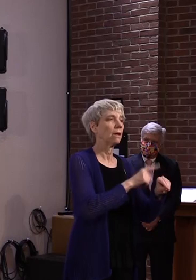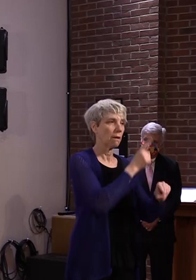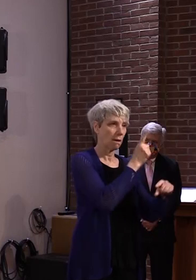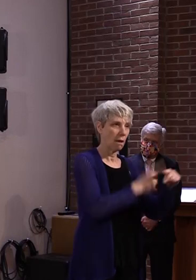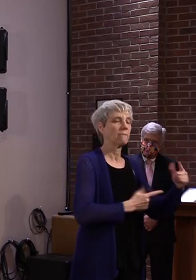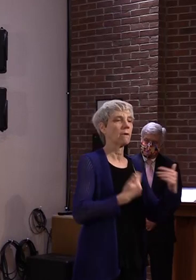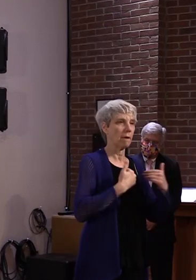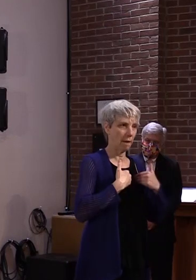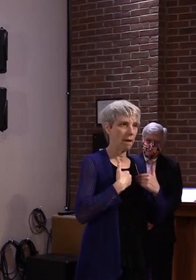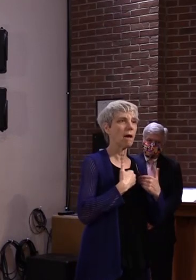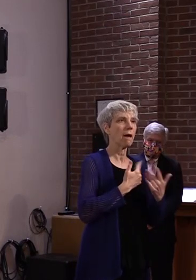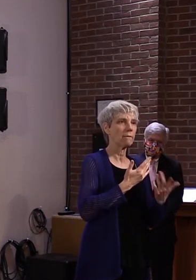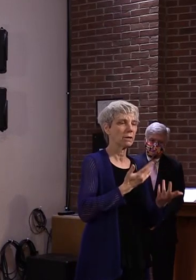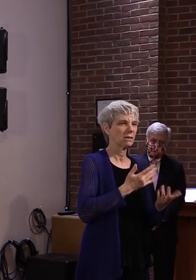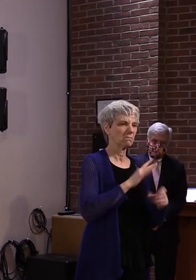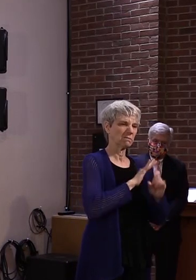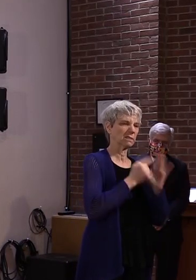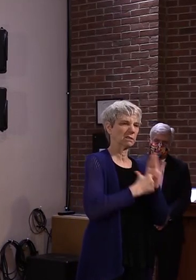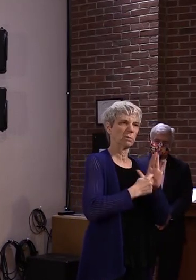asymptomatic.